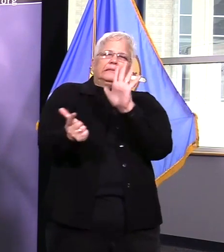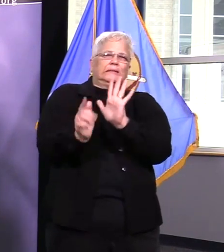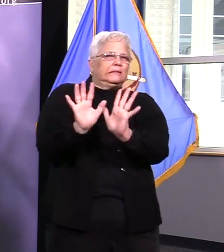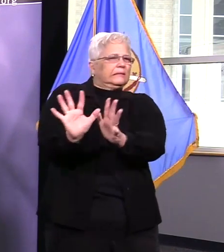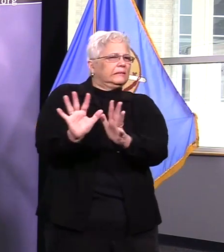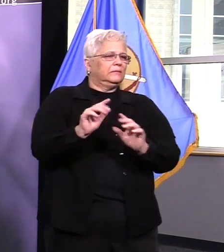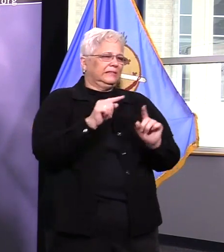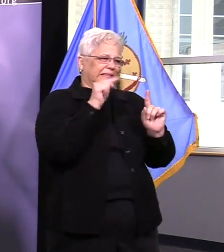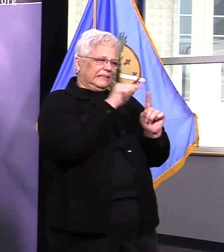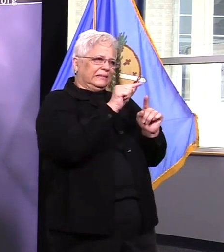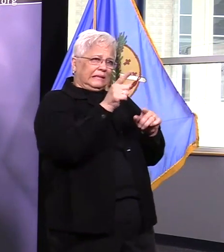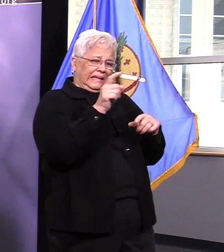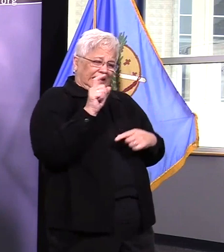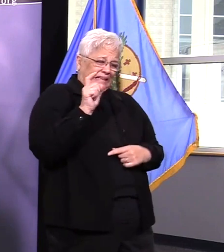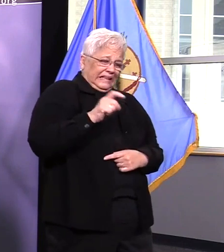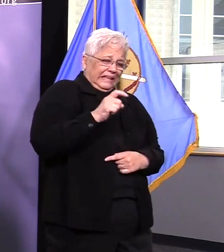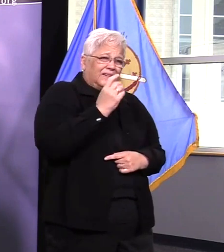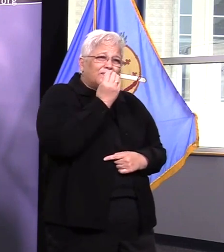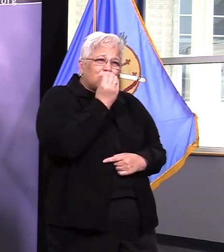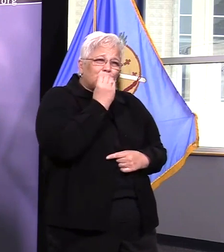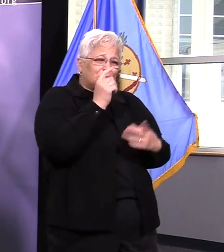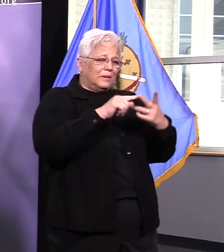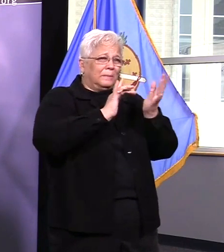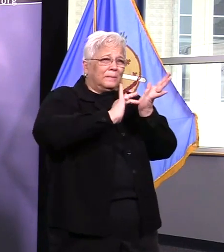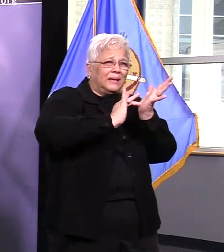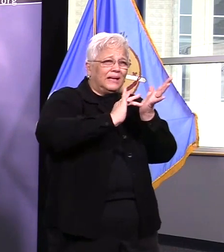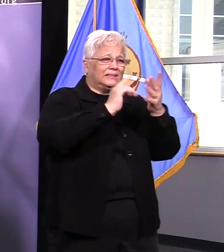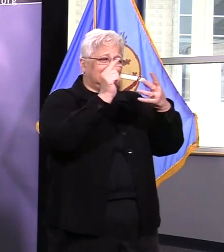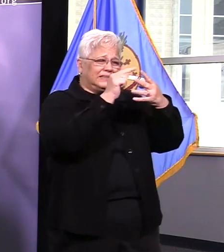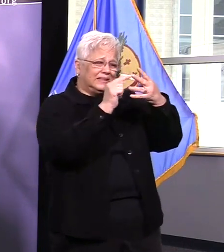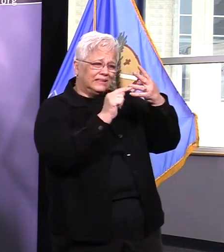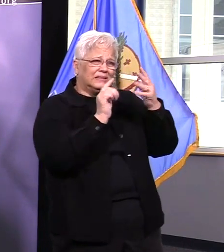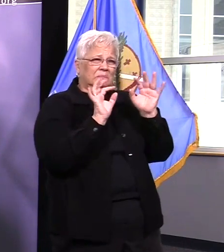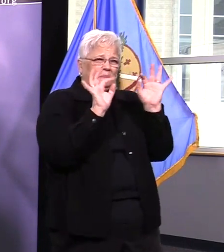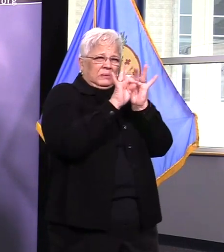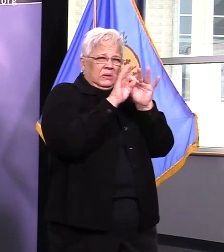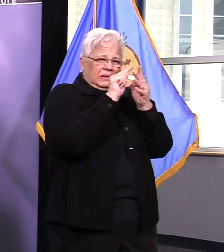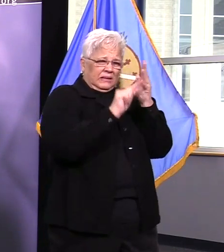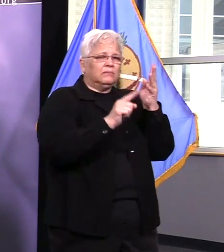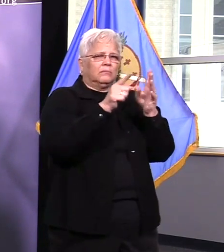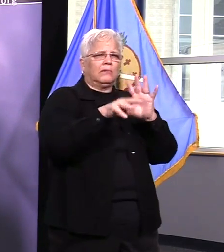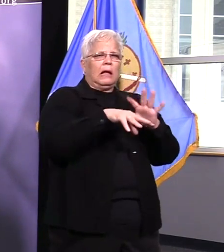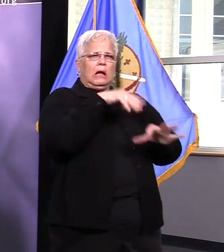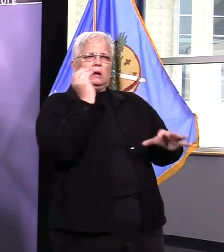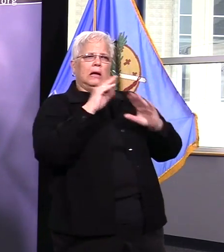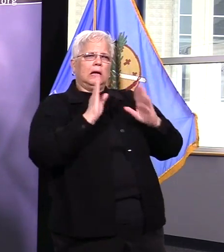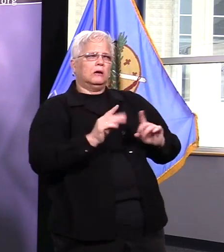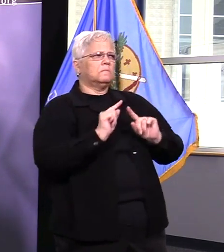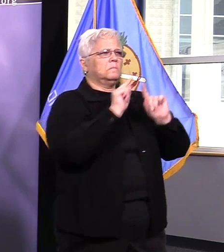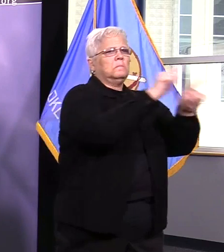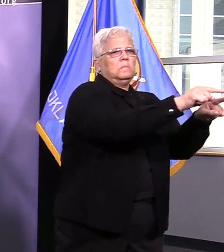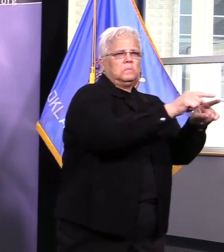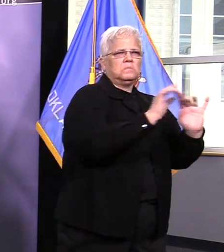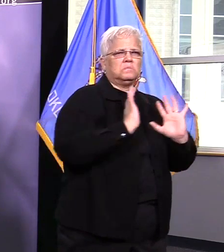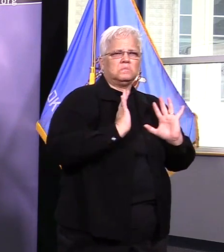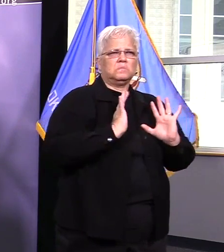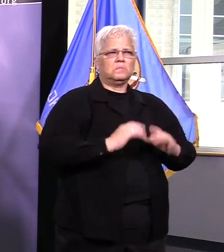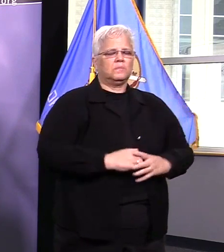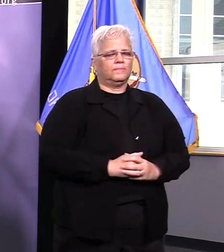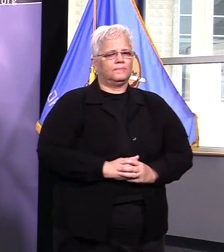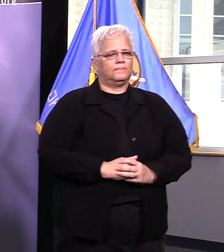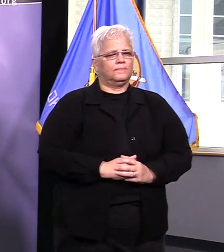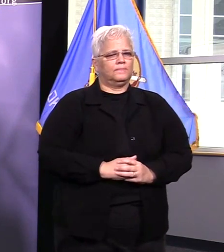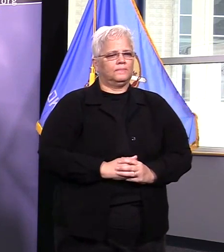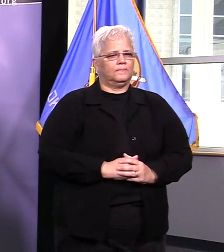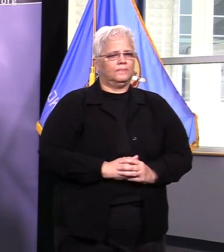unknowingly to other people in our community so far the the science around this shows that somebody can have this between five and 13